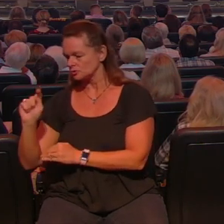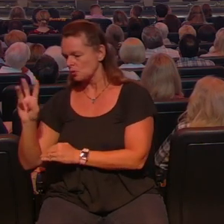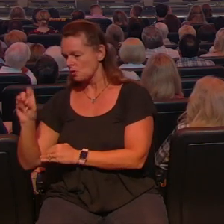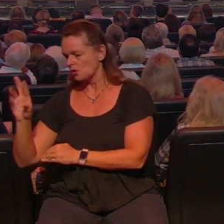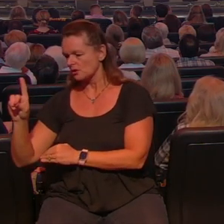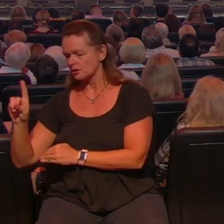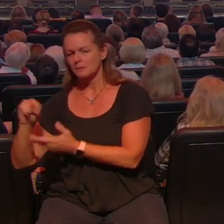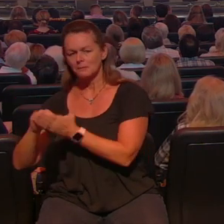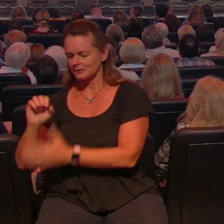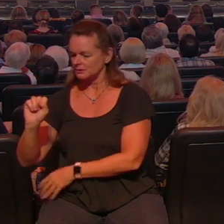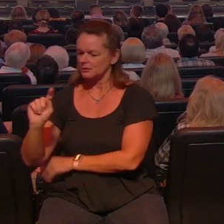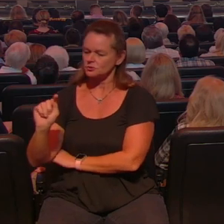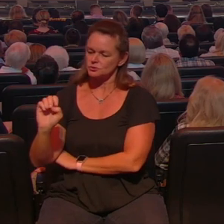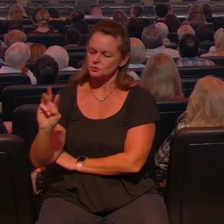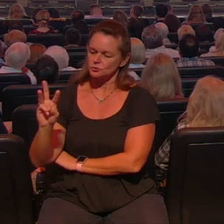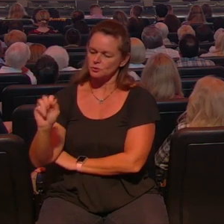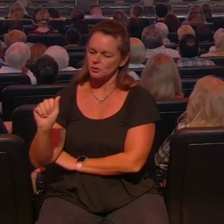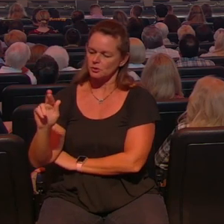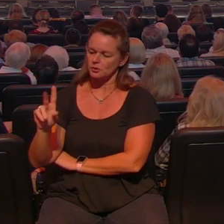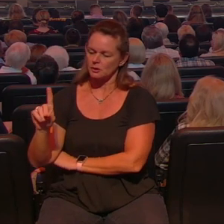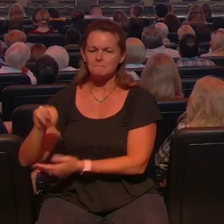a good steward but not generous that's called tight